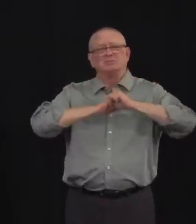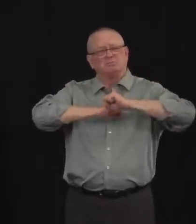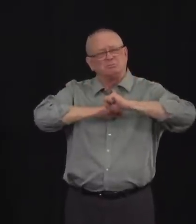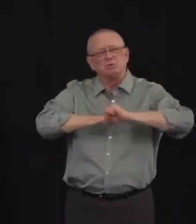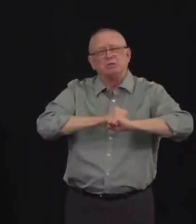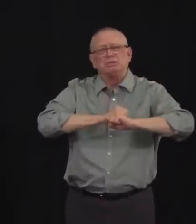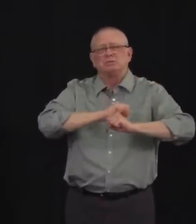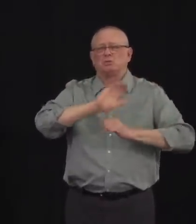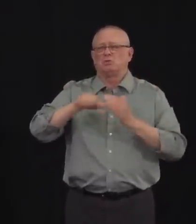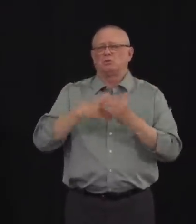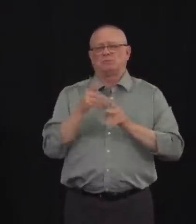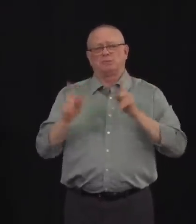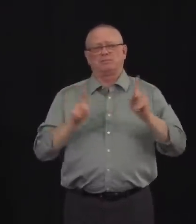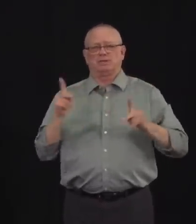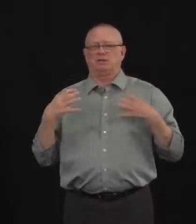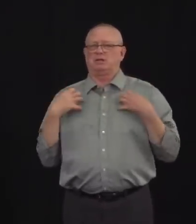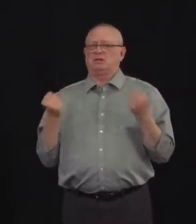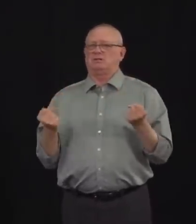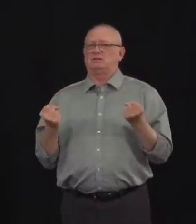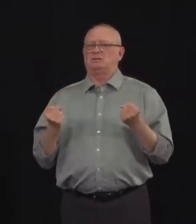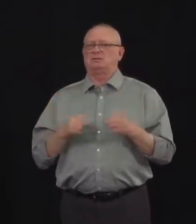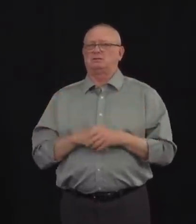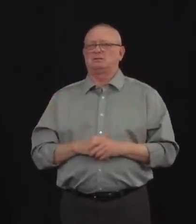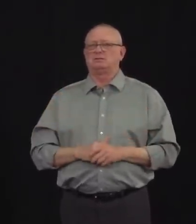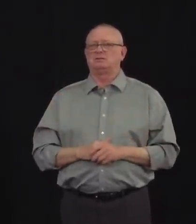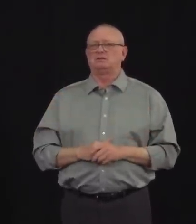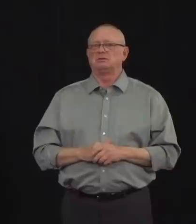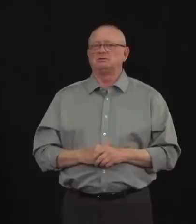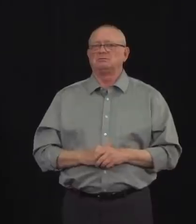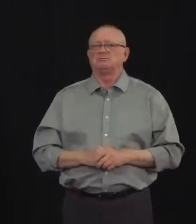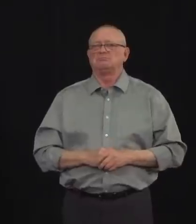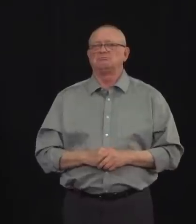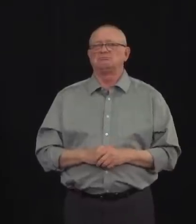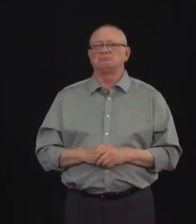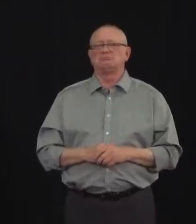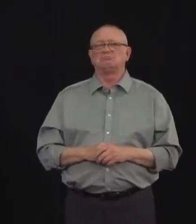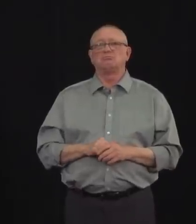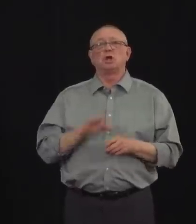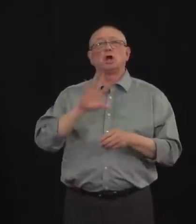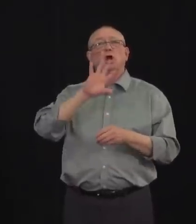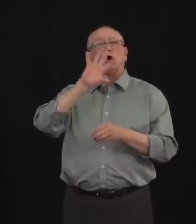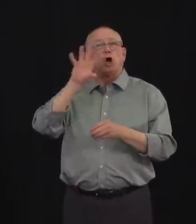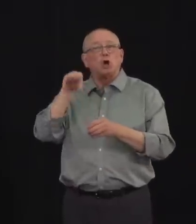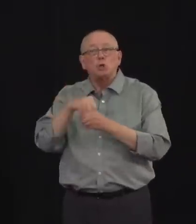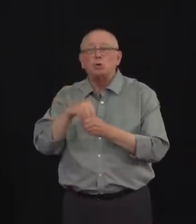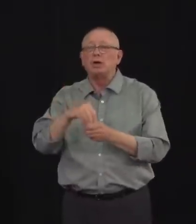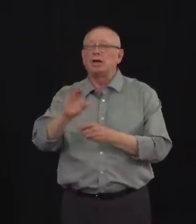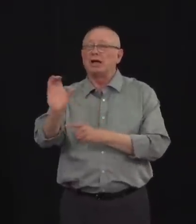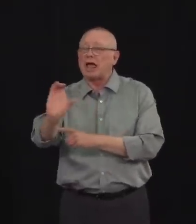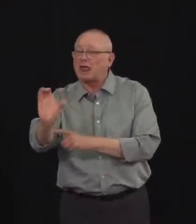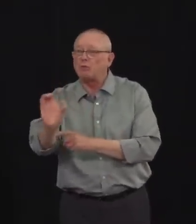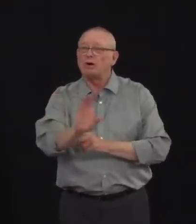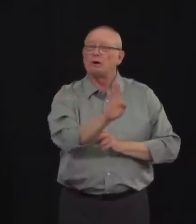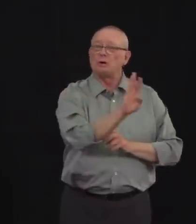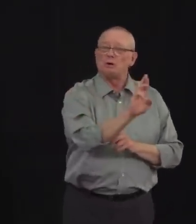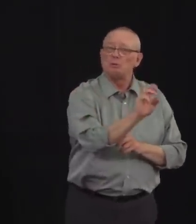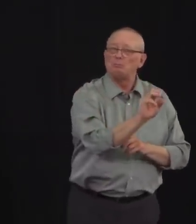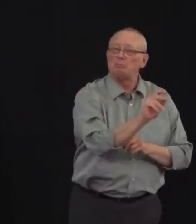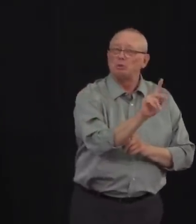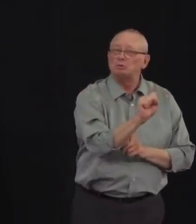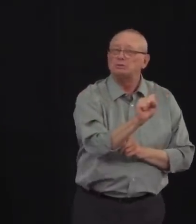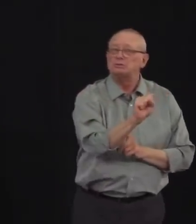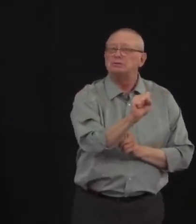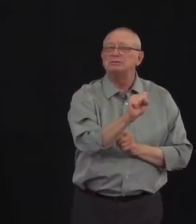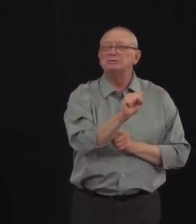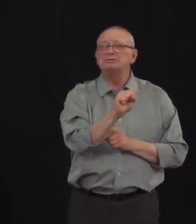community members. This includes Calgary and Brookes, where Albertans in these two cities have been patient as we